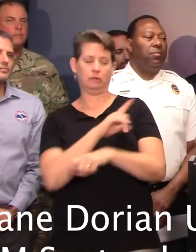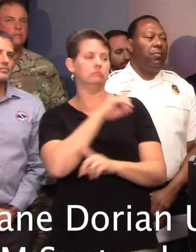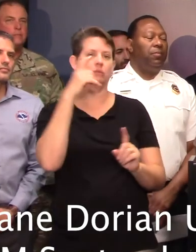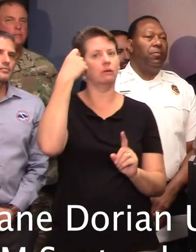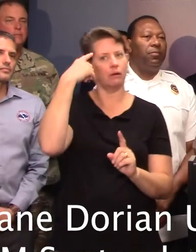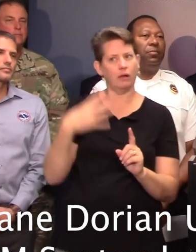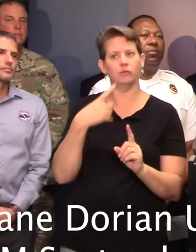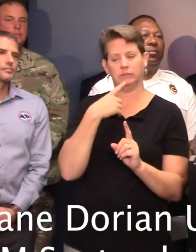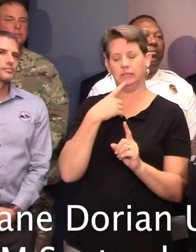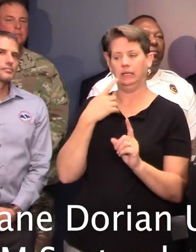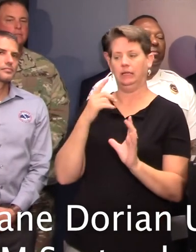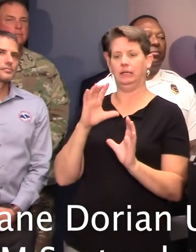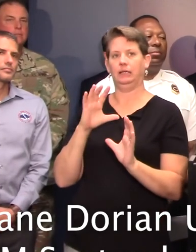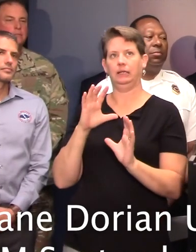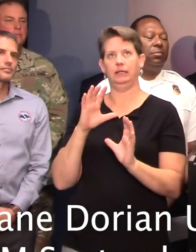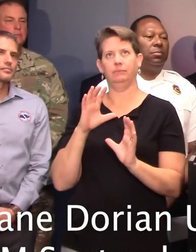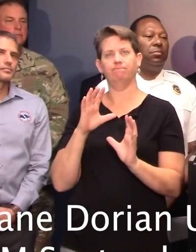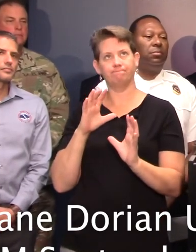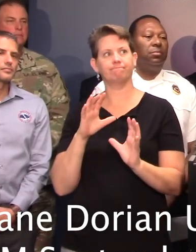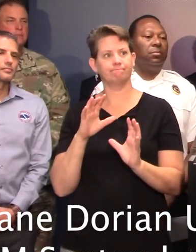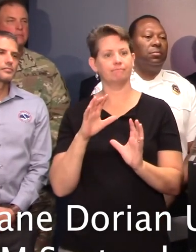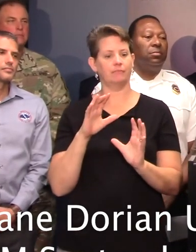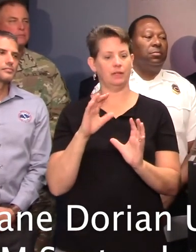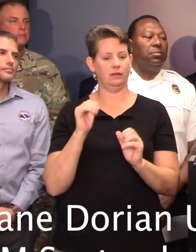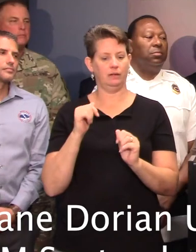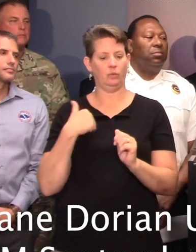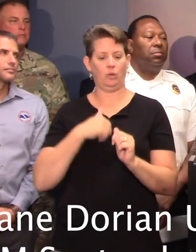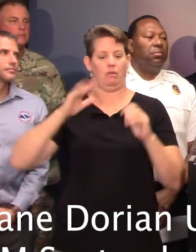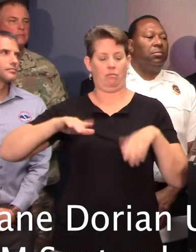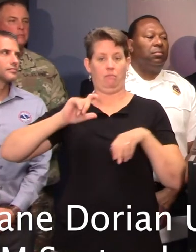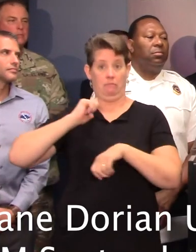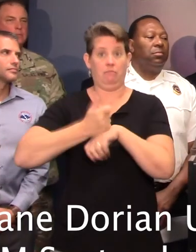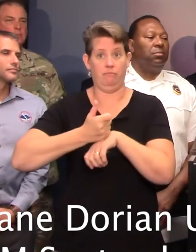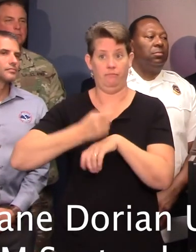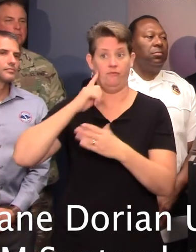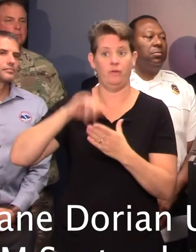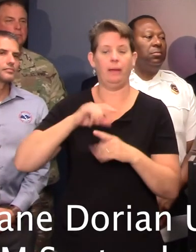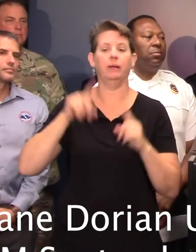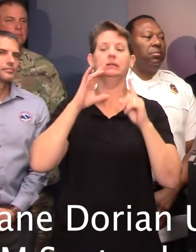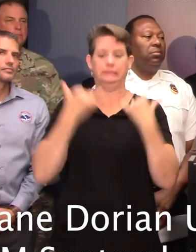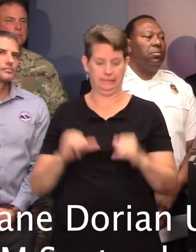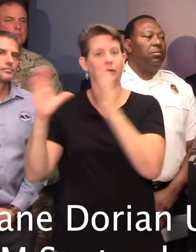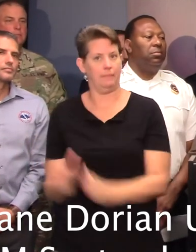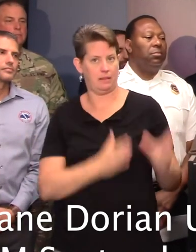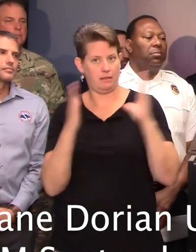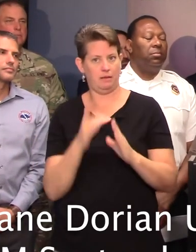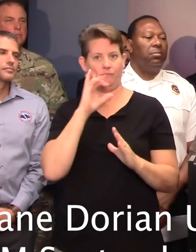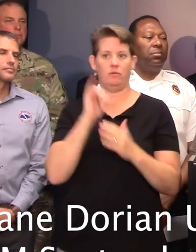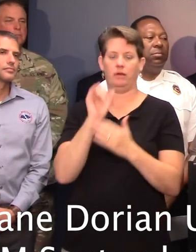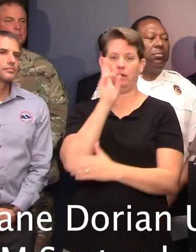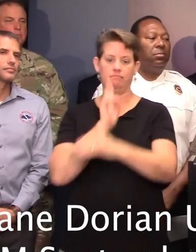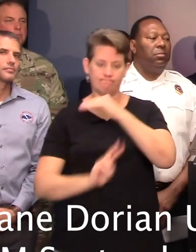mentioned, for us to put something in place today on that. We're still continuing the planning activities, watching the